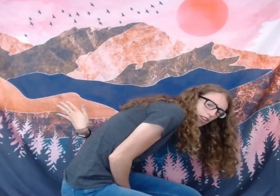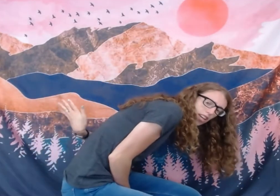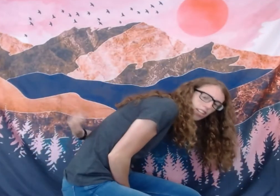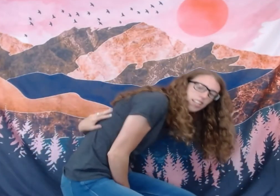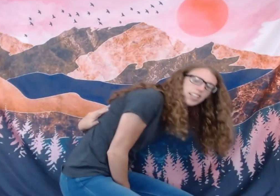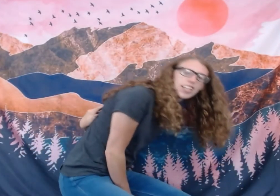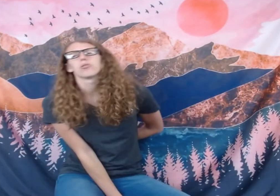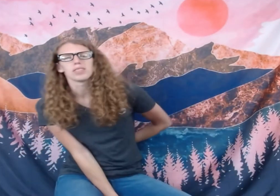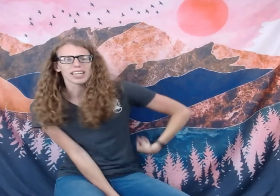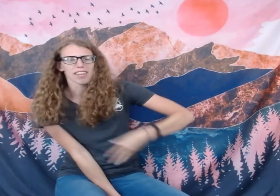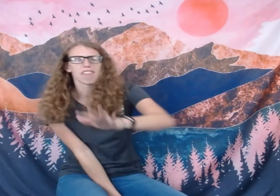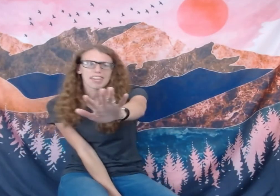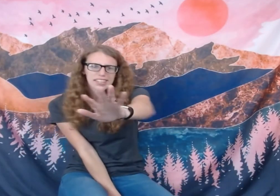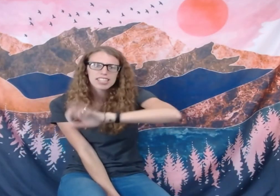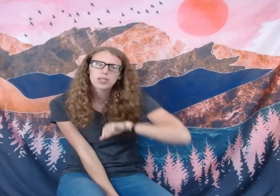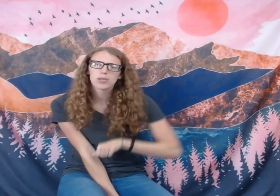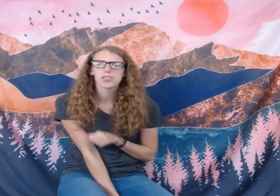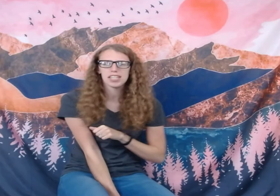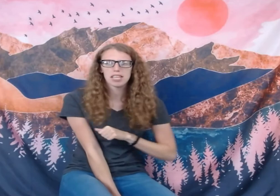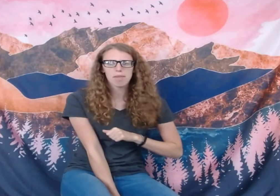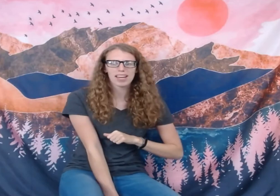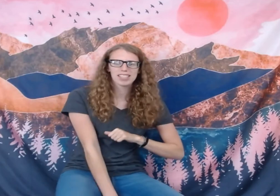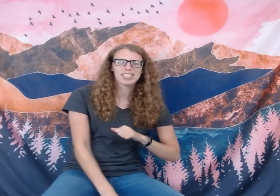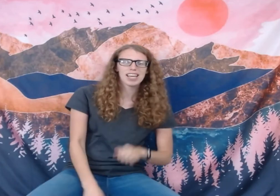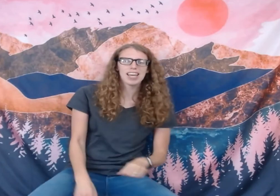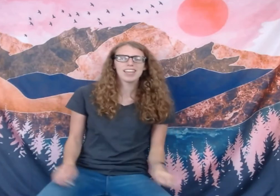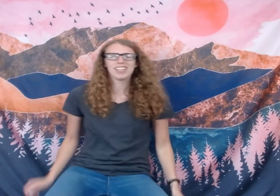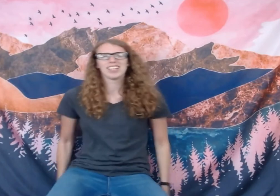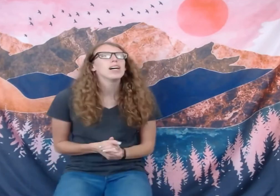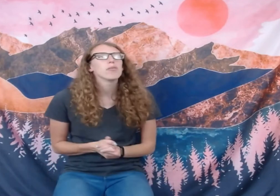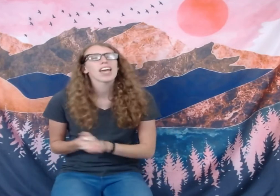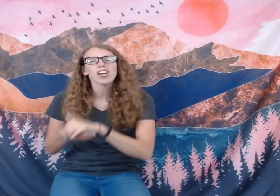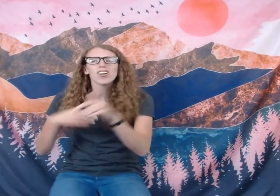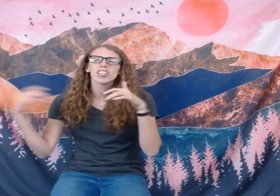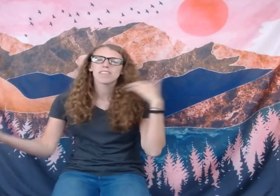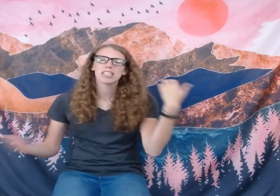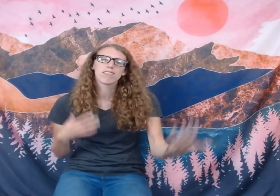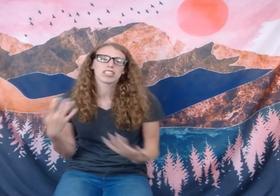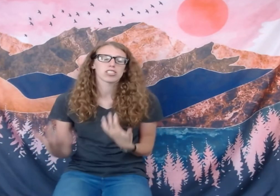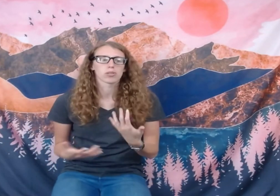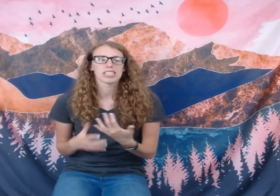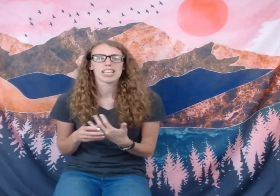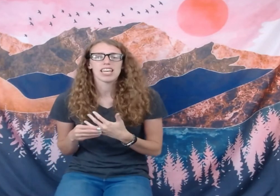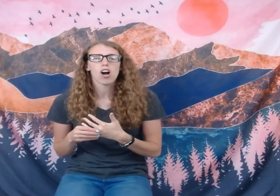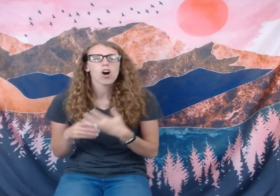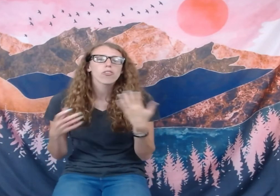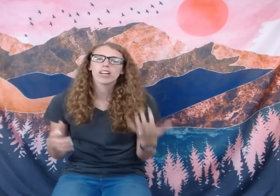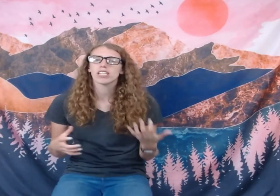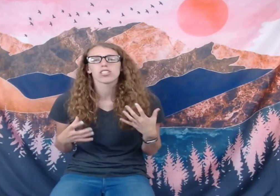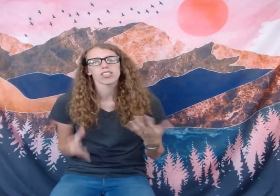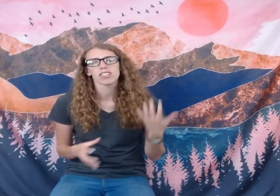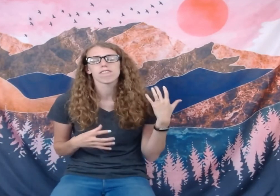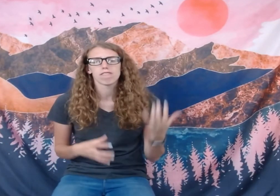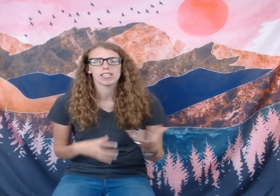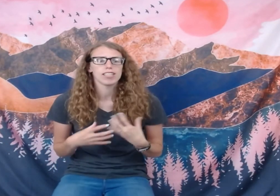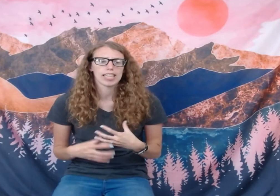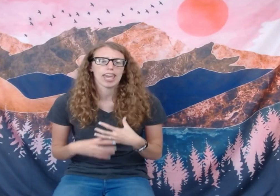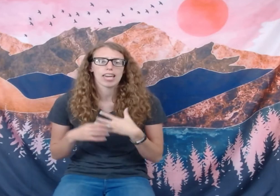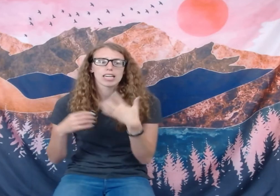a fin, which was like a thing the youths did back in the day. But we had all of these funny stories and it already started to feel like a